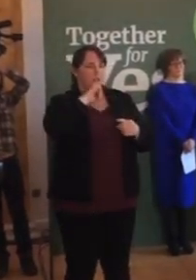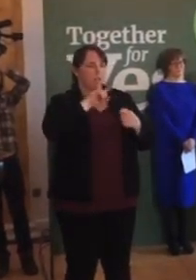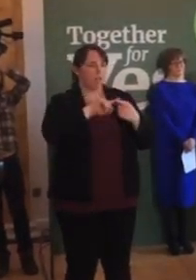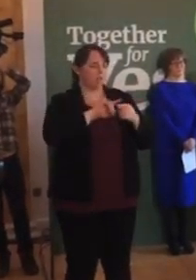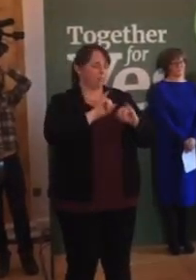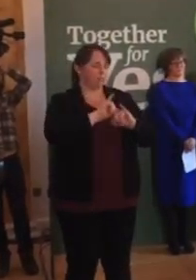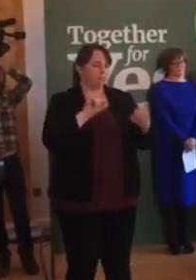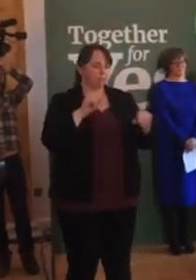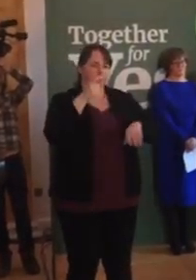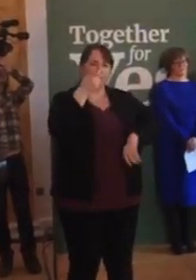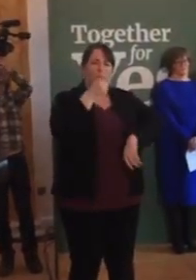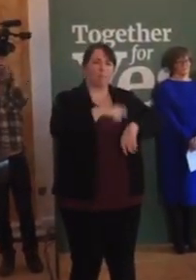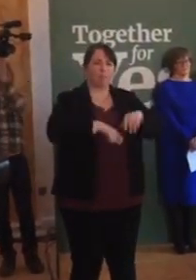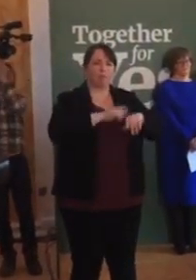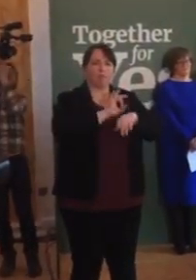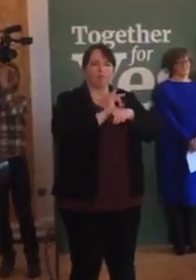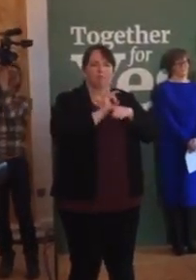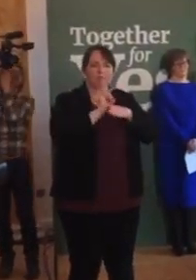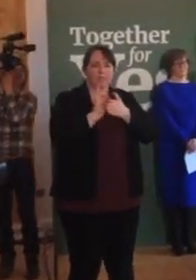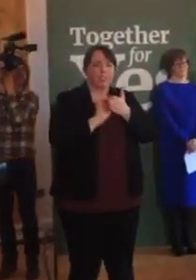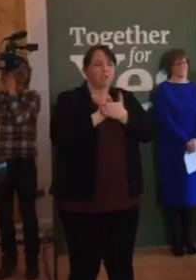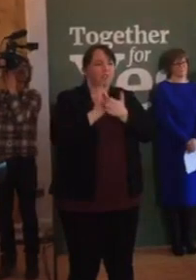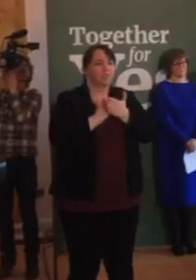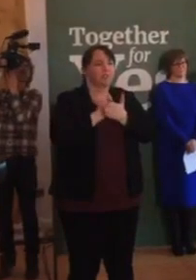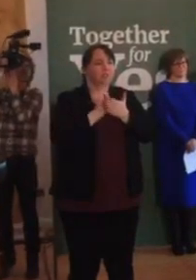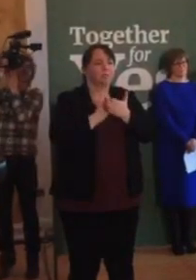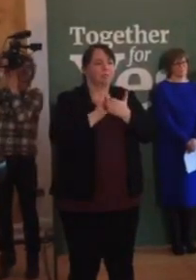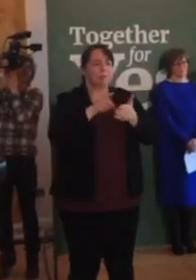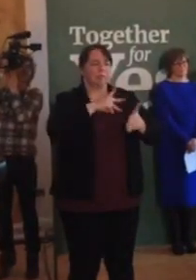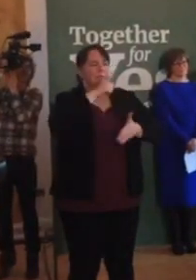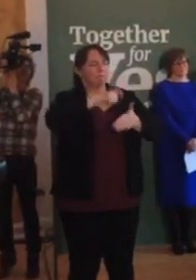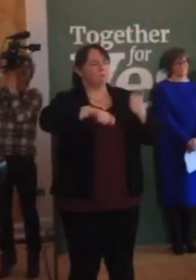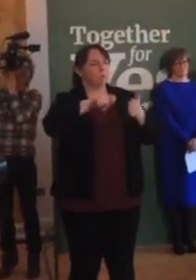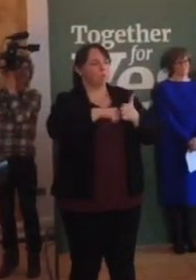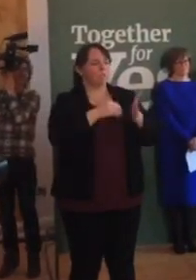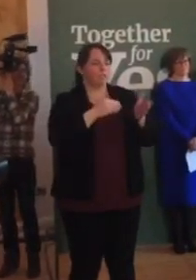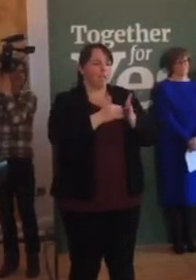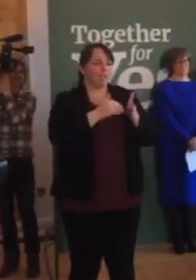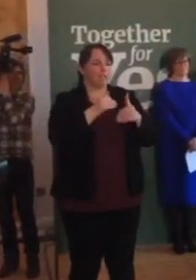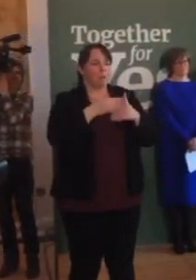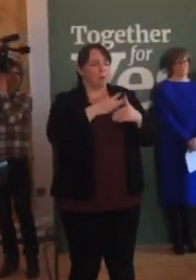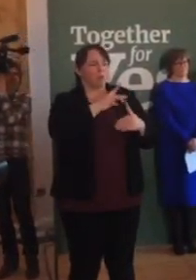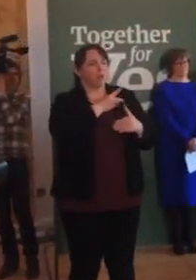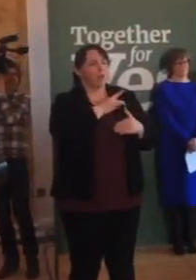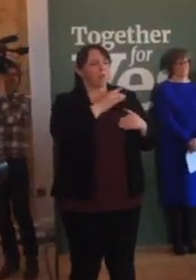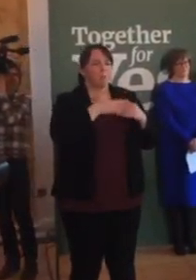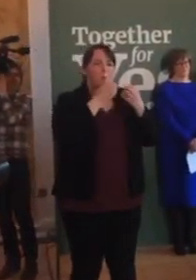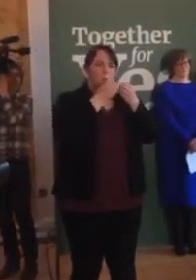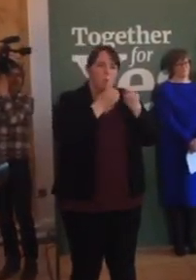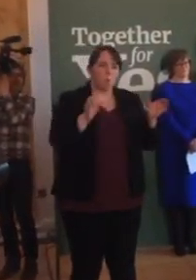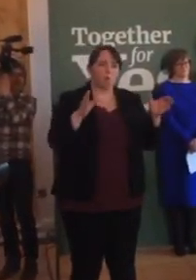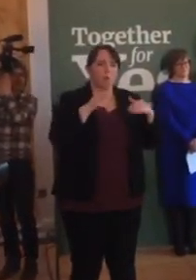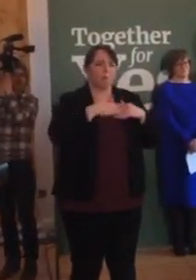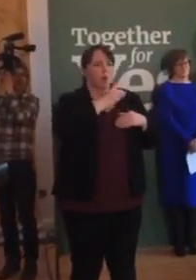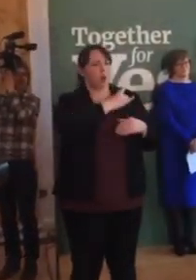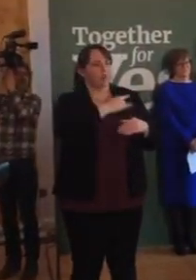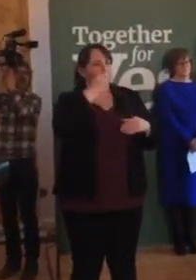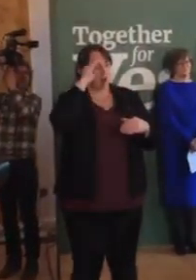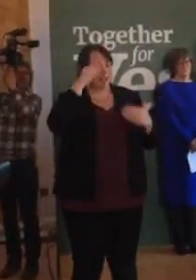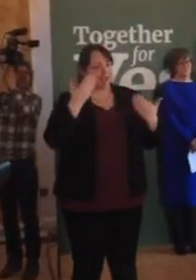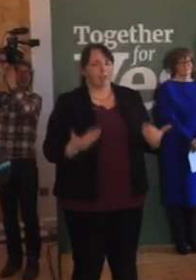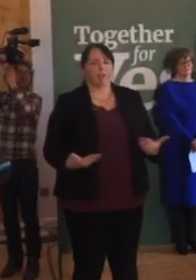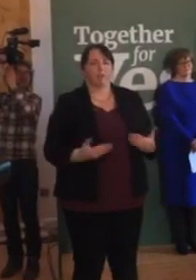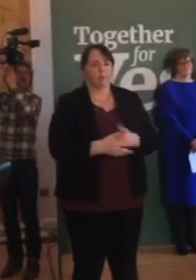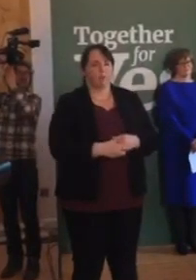punitive past. Vote yes for a kinder, more open and honest Ireland now.